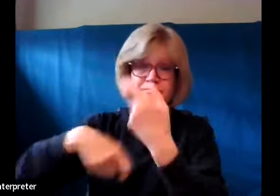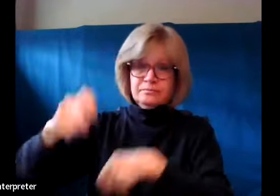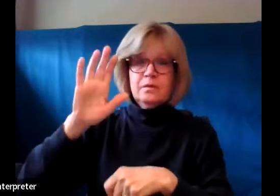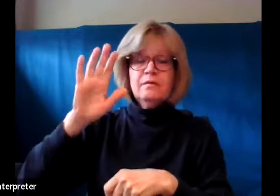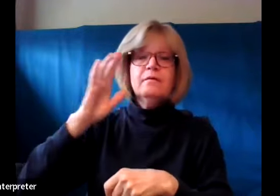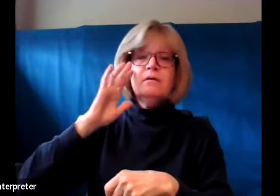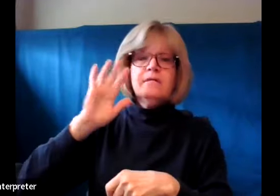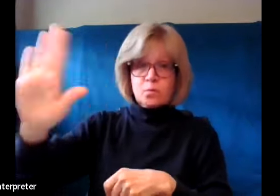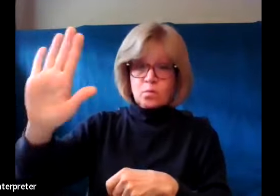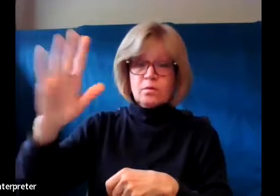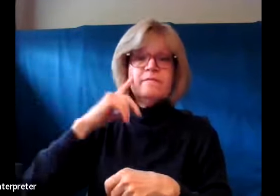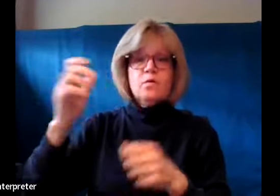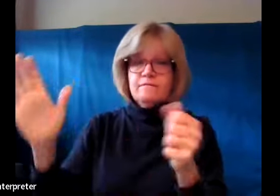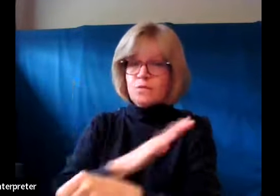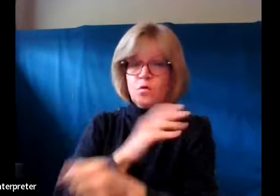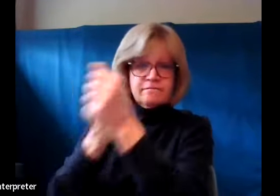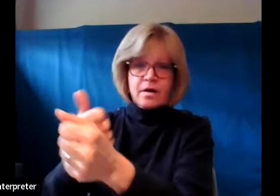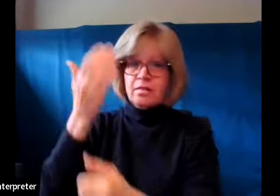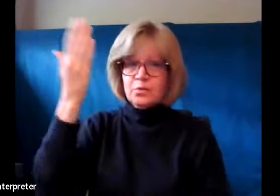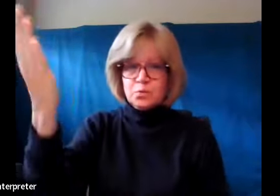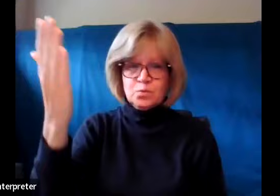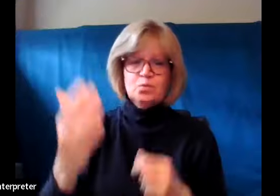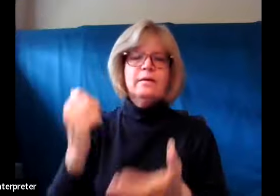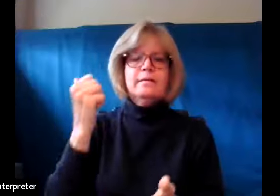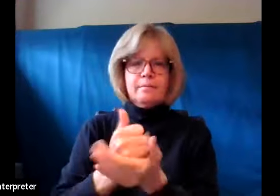to fully follow you amen